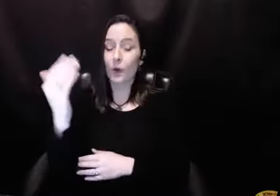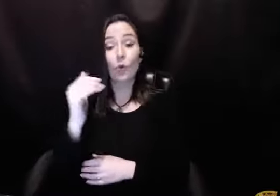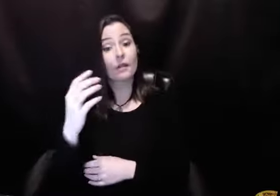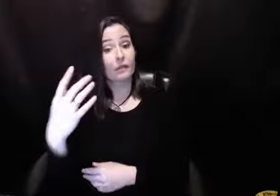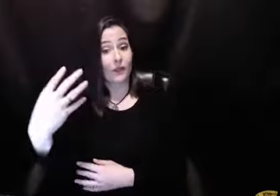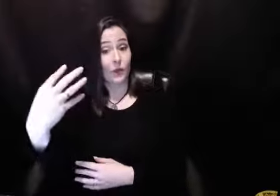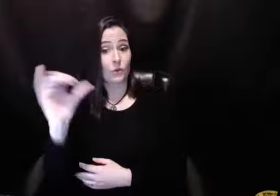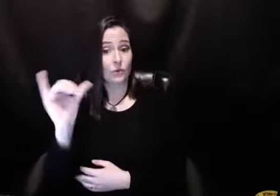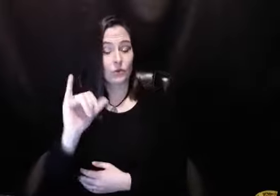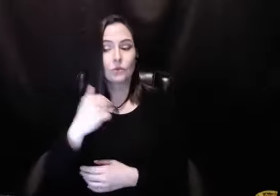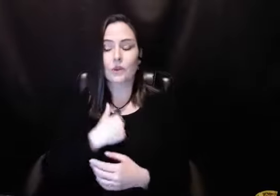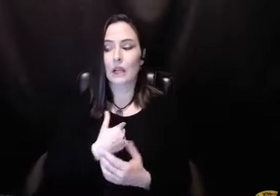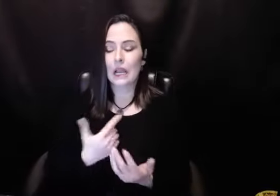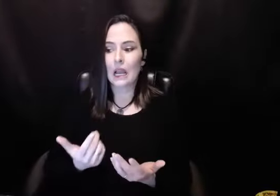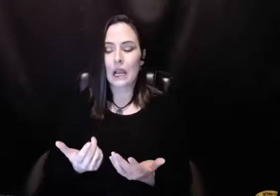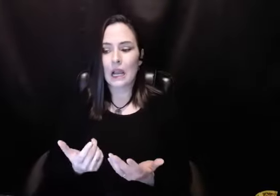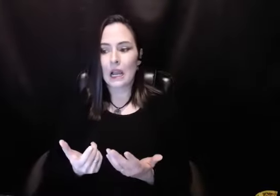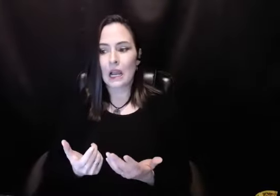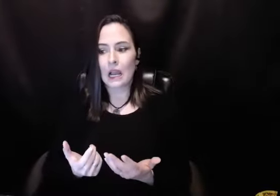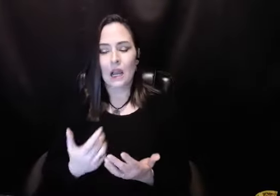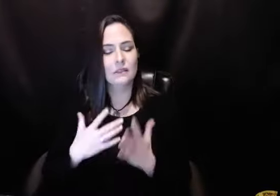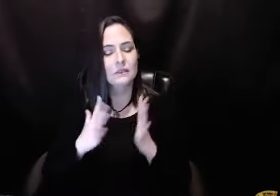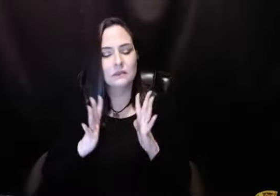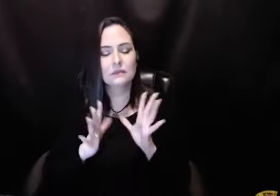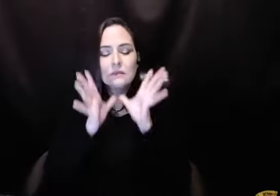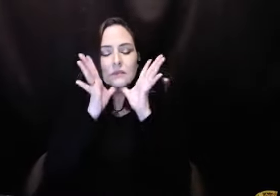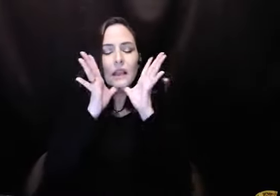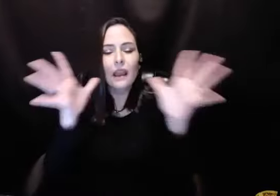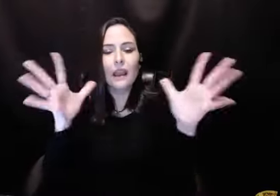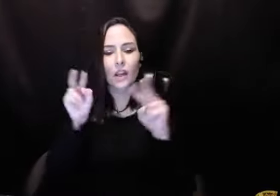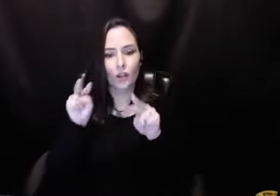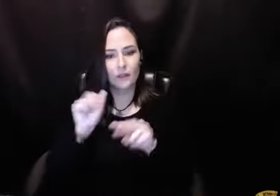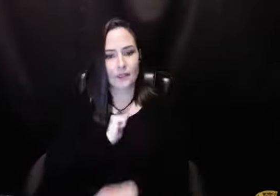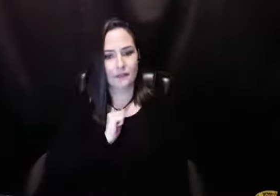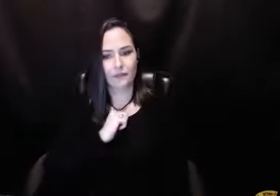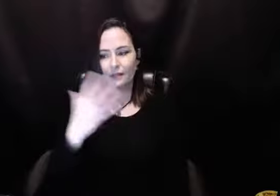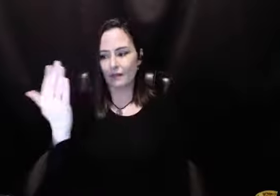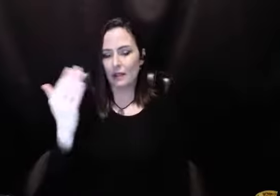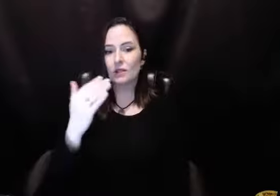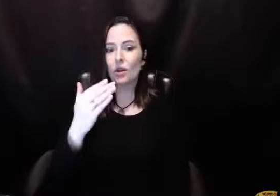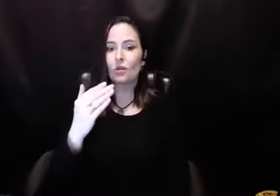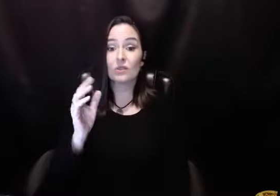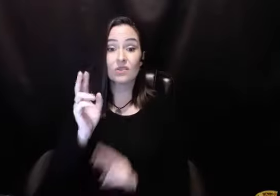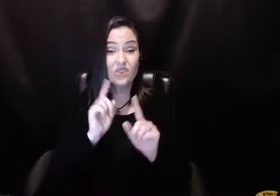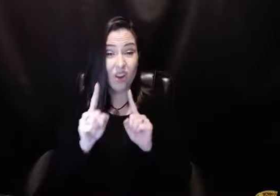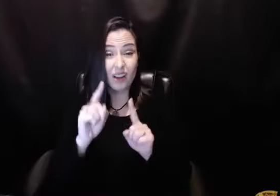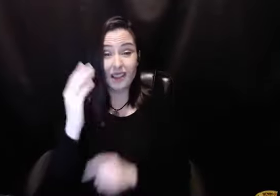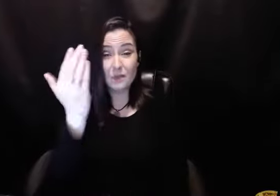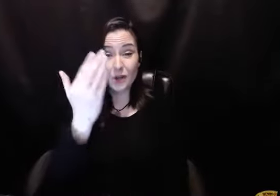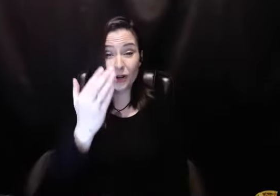pray on my knees. And I talk in a mirror. And that was the video thing. I had this terrible, I couldn't stand my own image. So, I'm talking